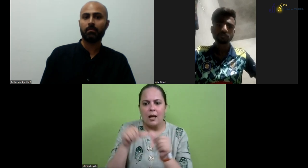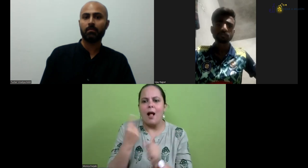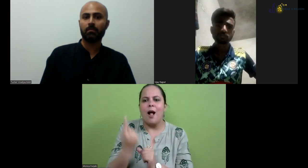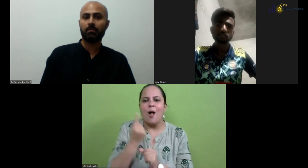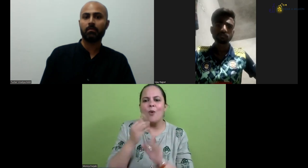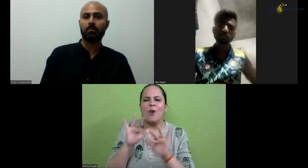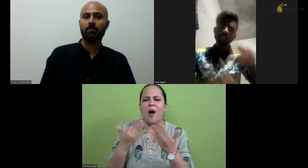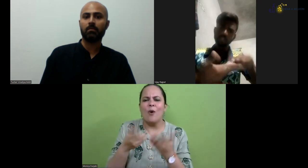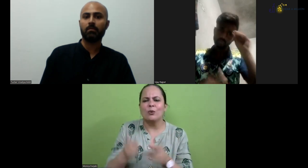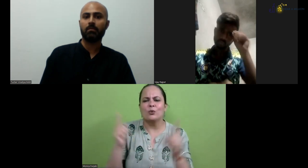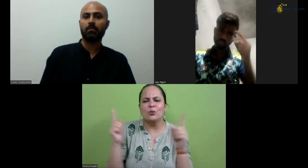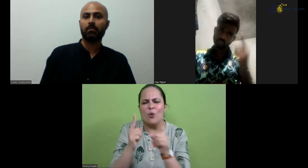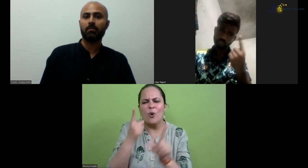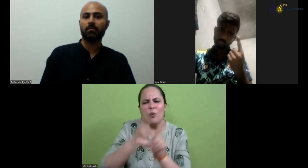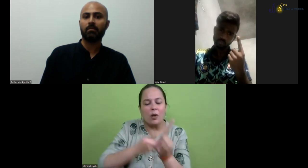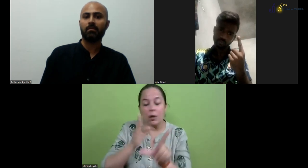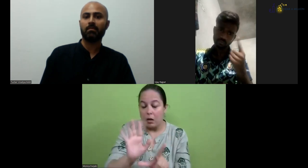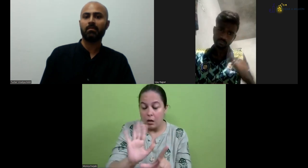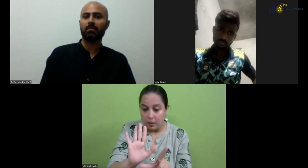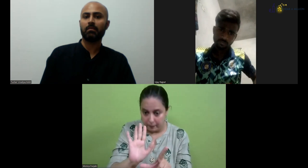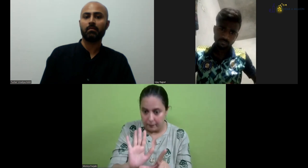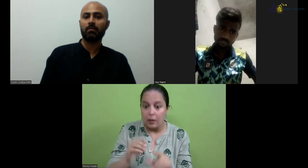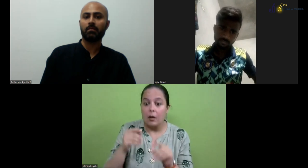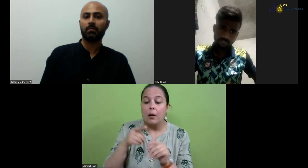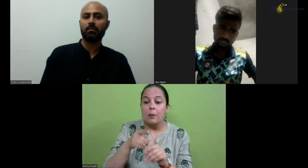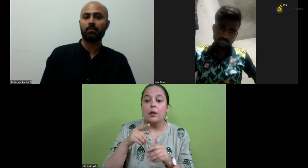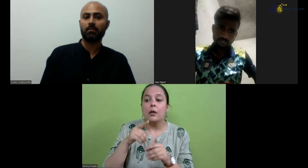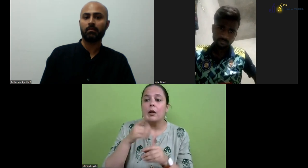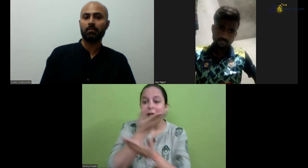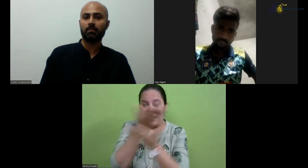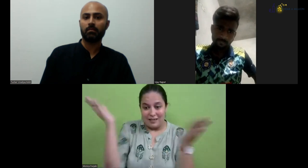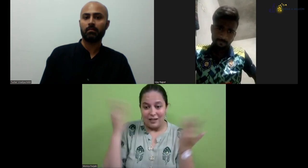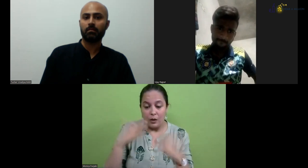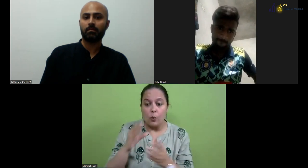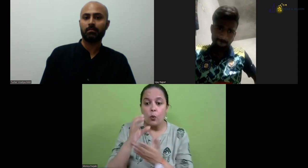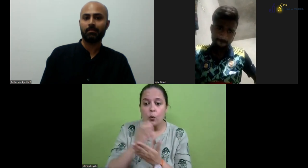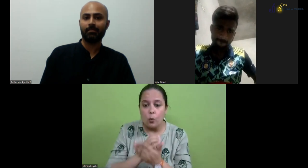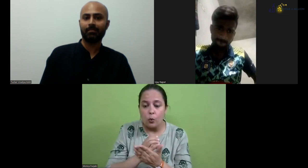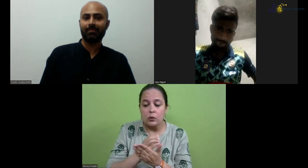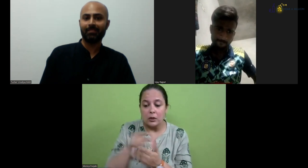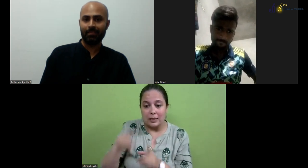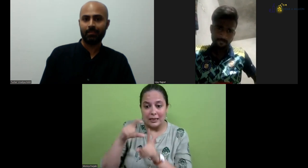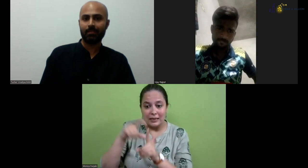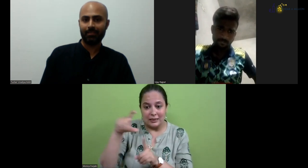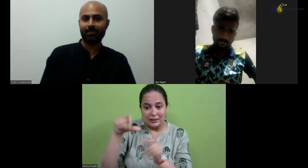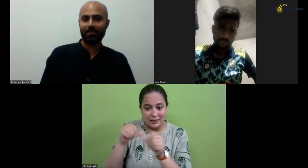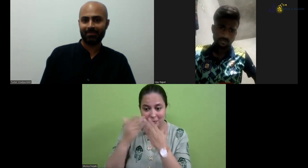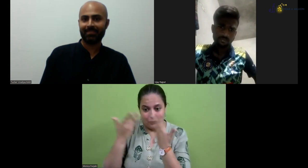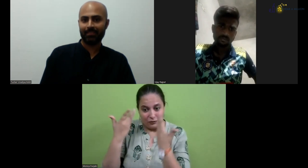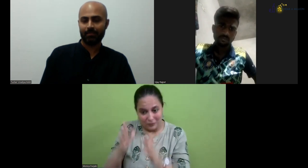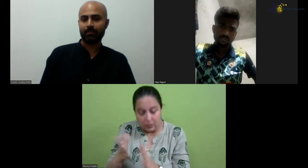like promising any government job for you. It's a diploma course only. So, there are